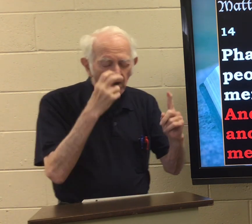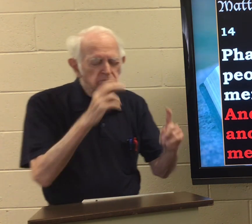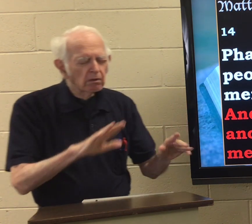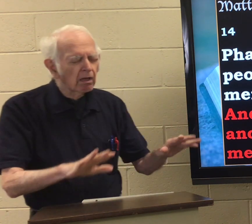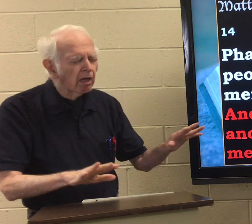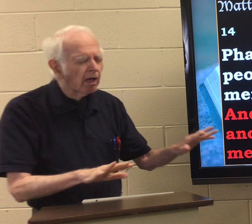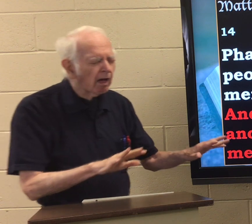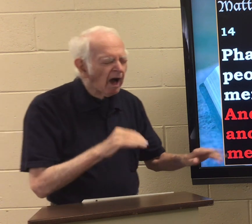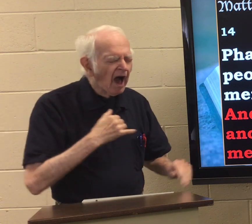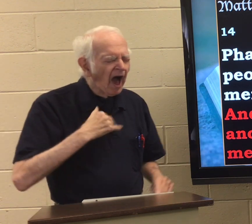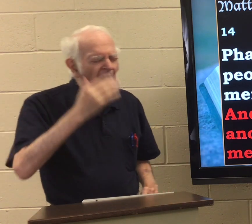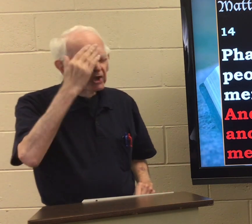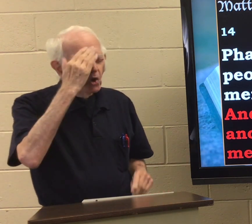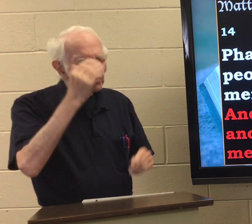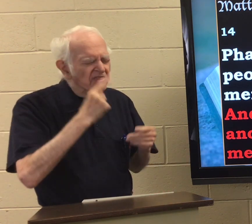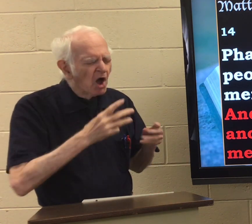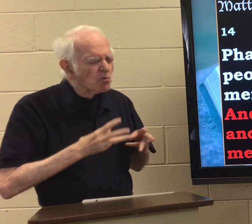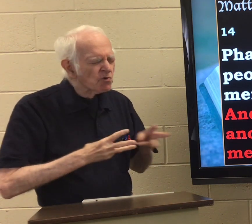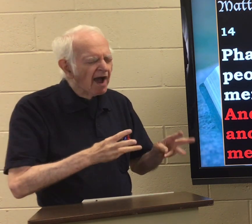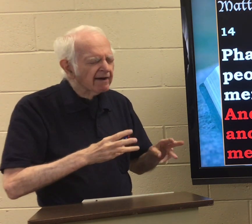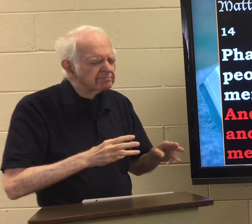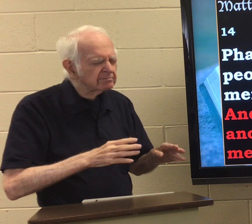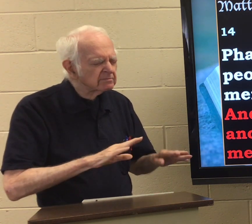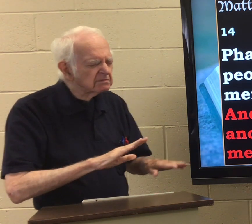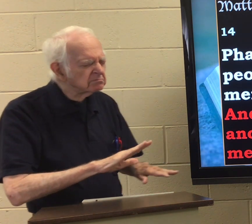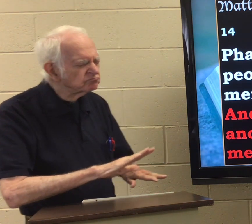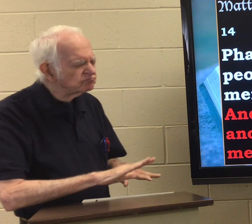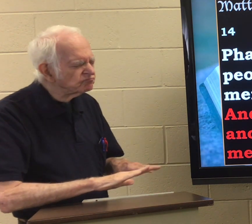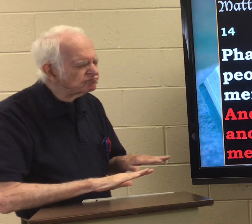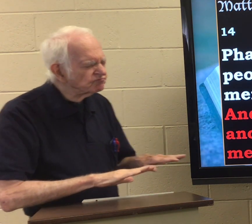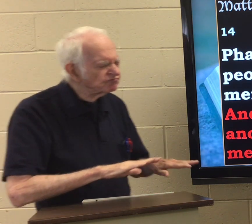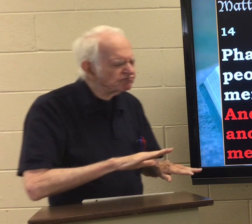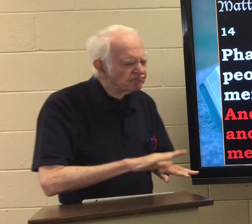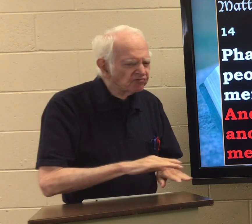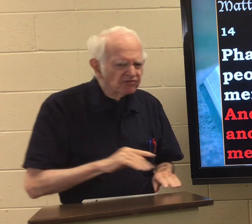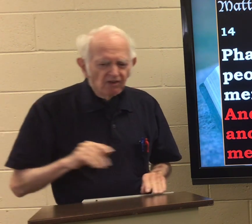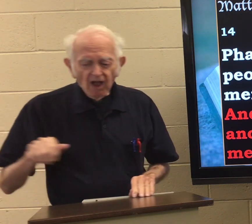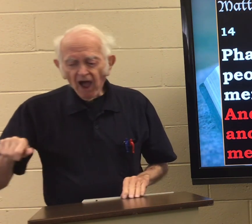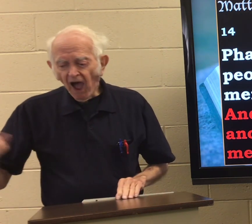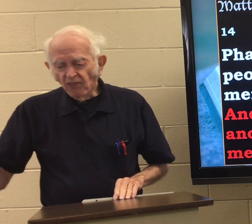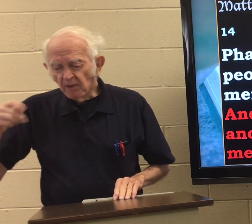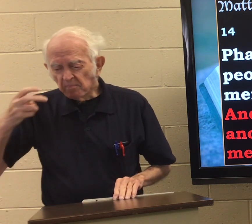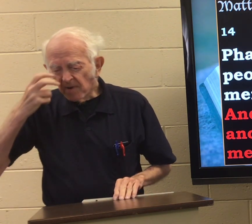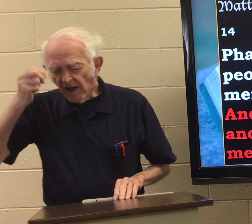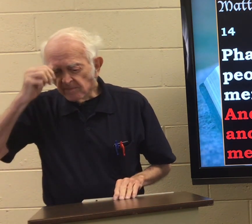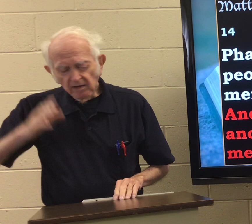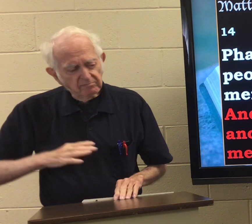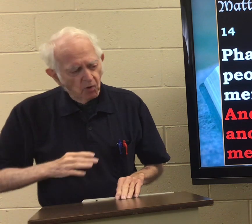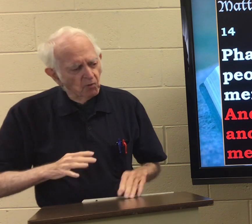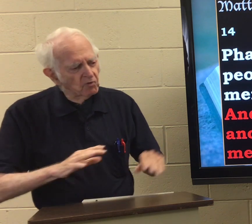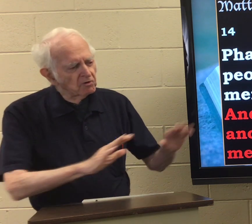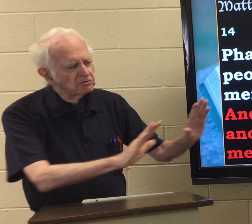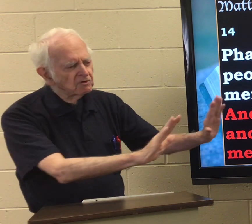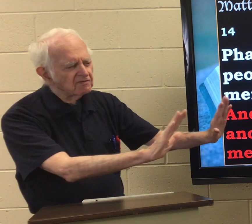One blind person says, I know the way. He's walking along. Another blind man says, okay.